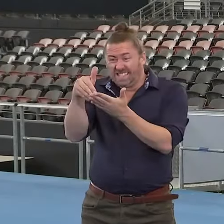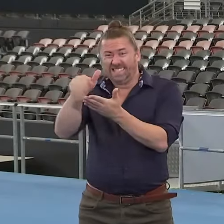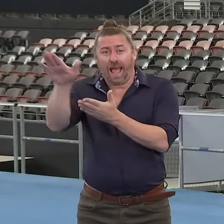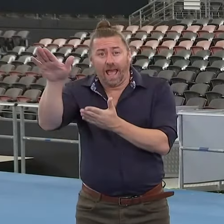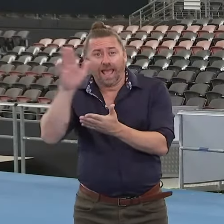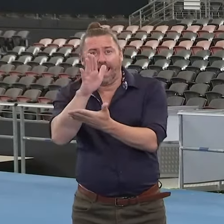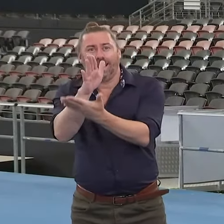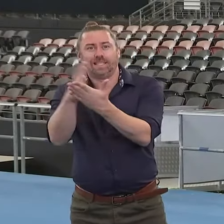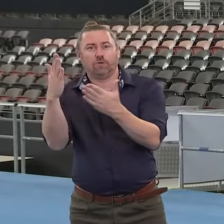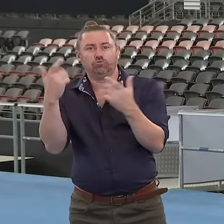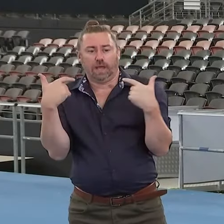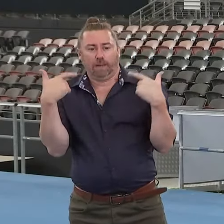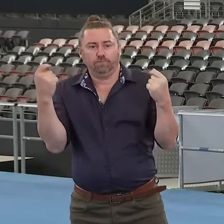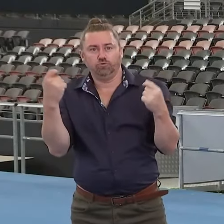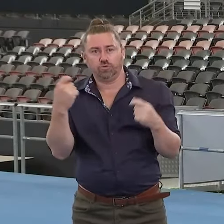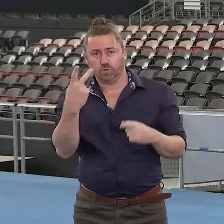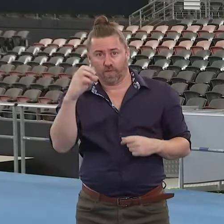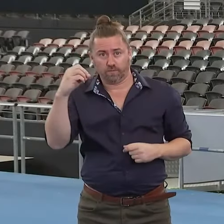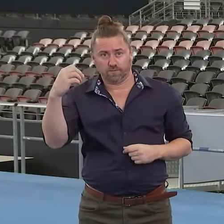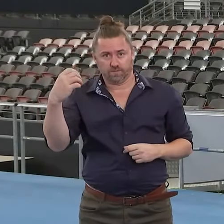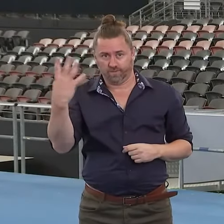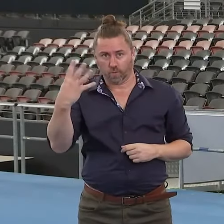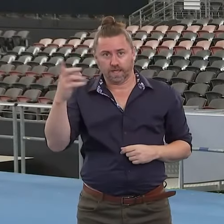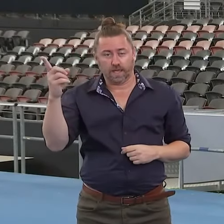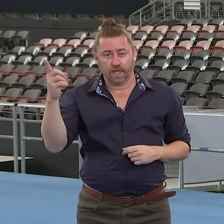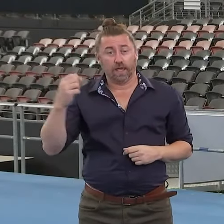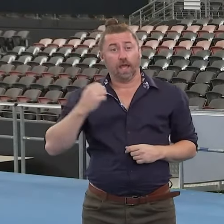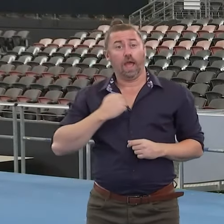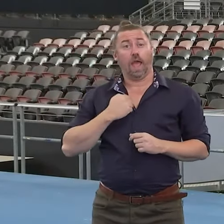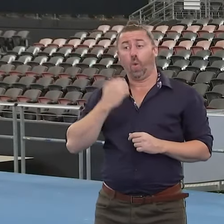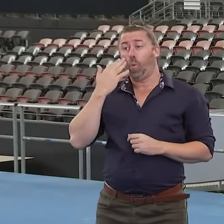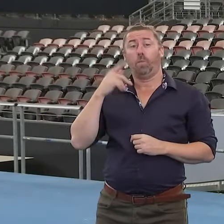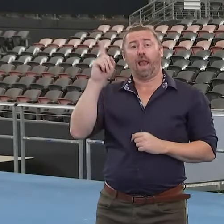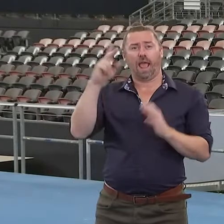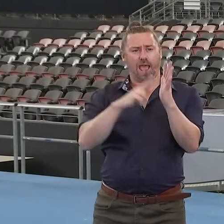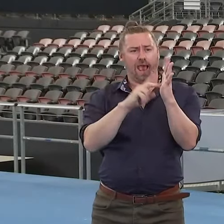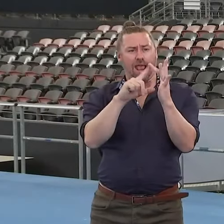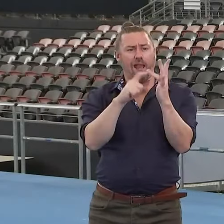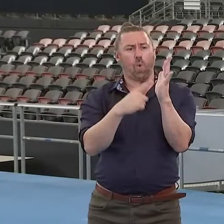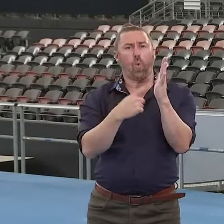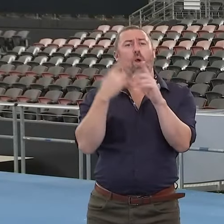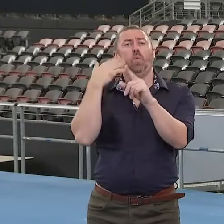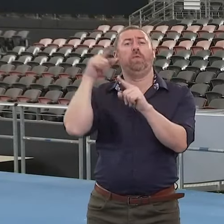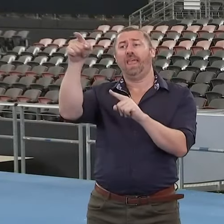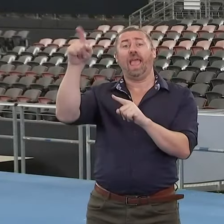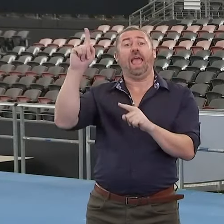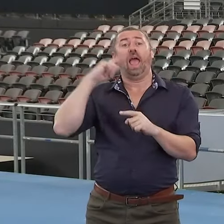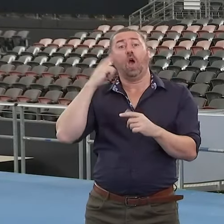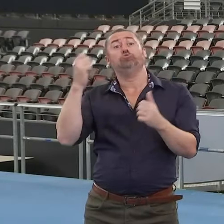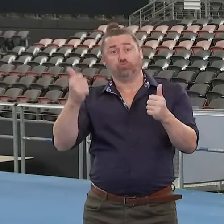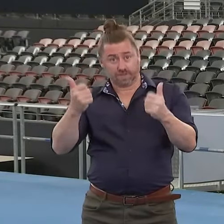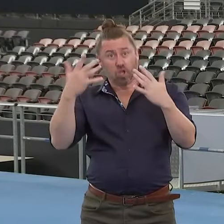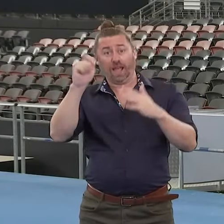in 2014. Now, Nicola, our integrity commissioner, is there until July.